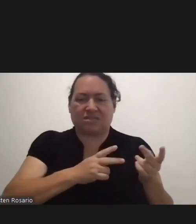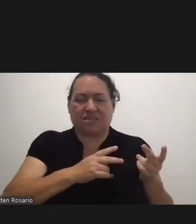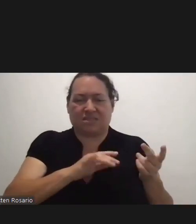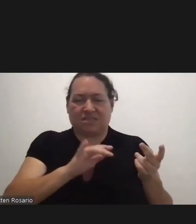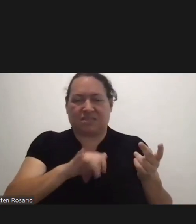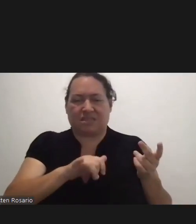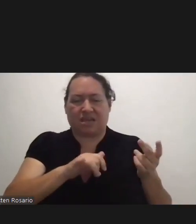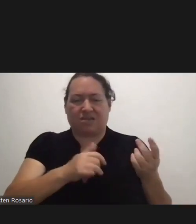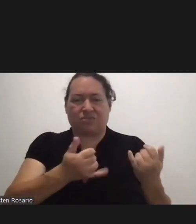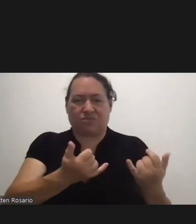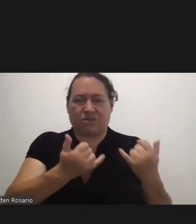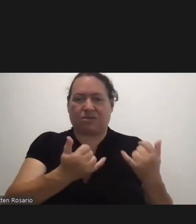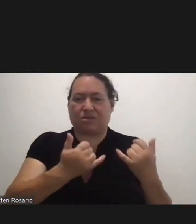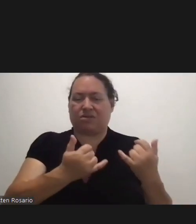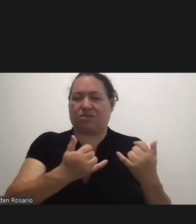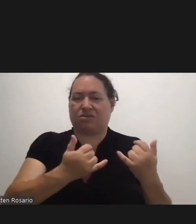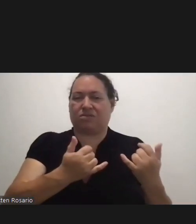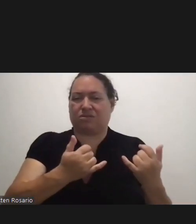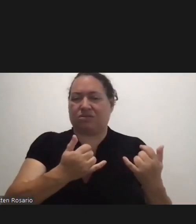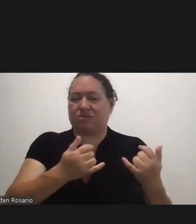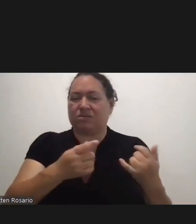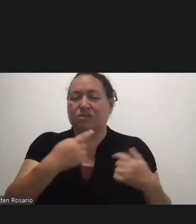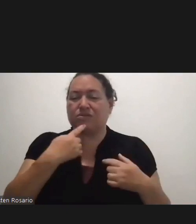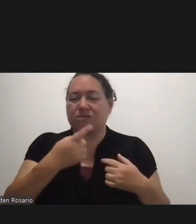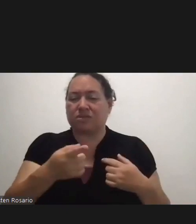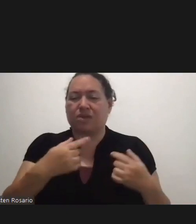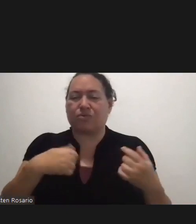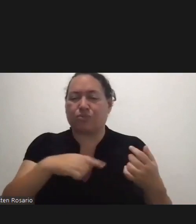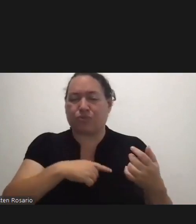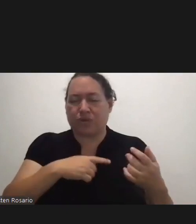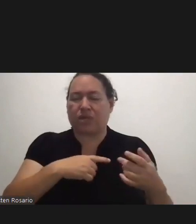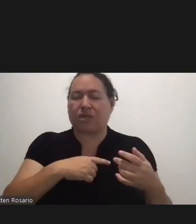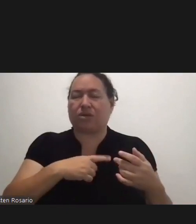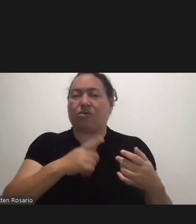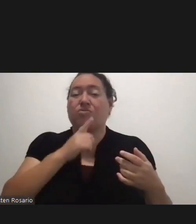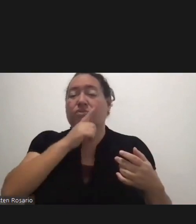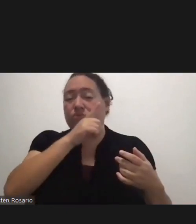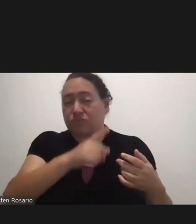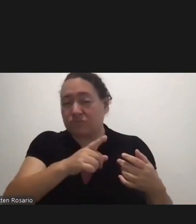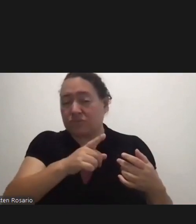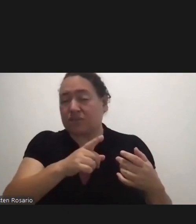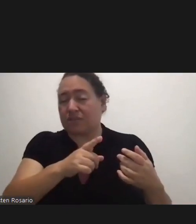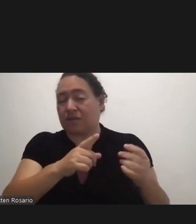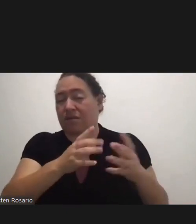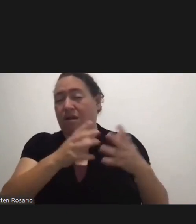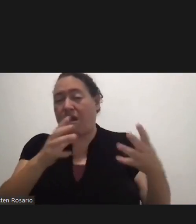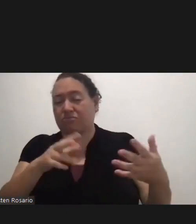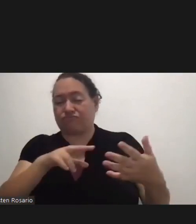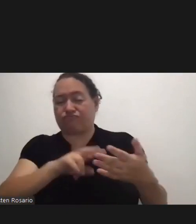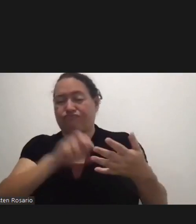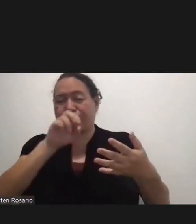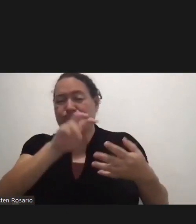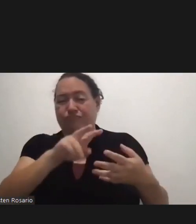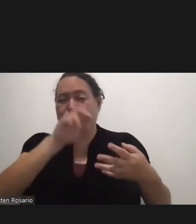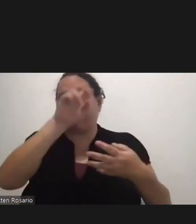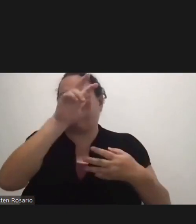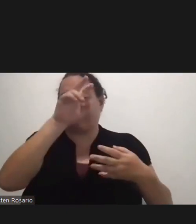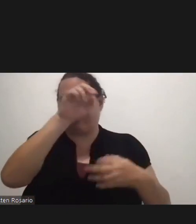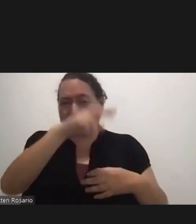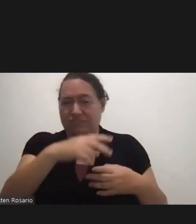Right Now We Like You Said We Are Taking Major Leaps Here And Providing